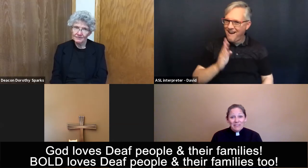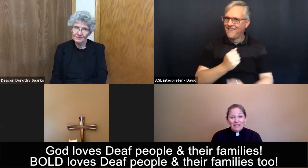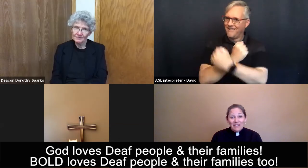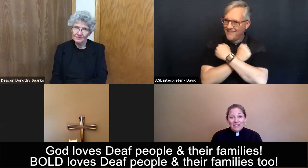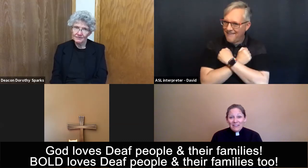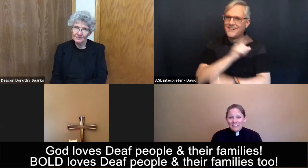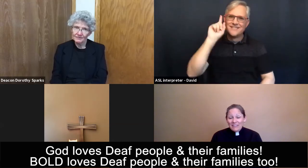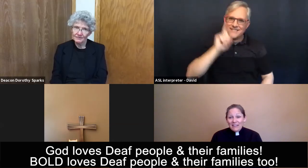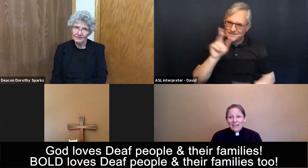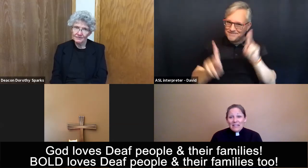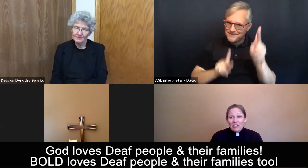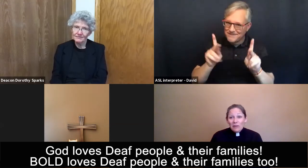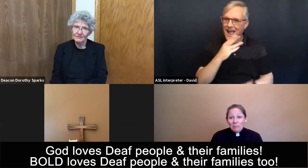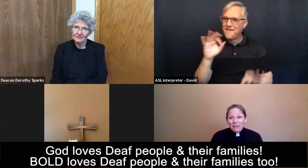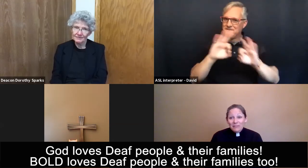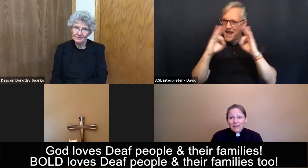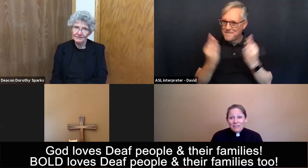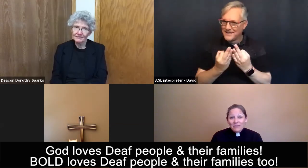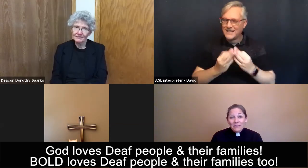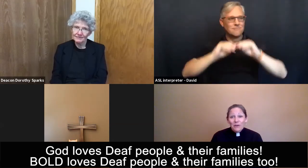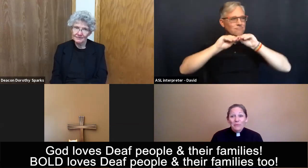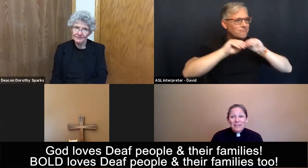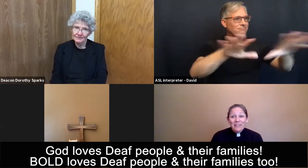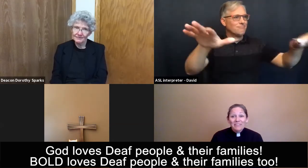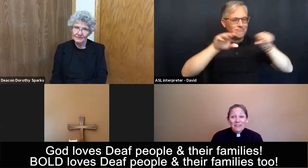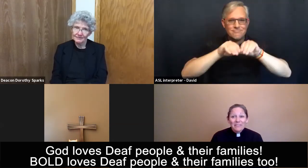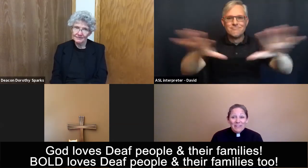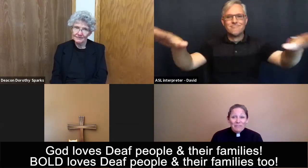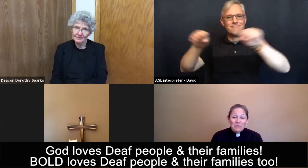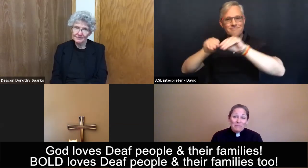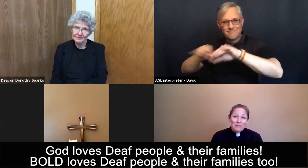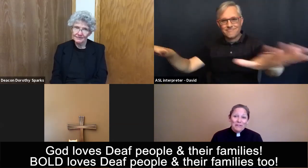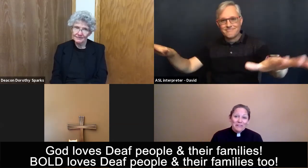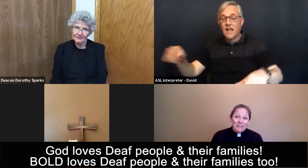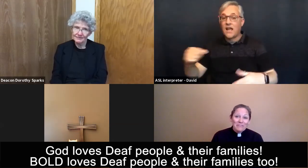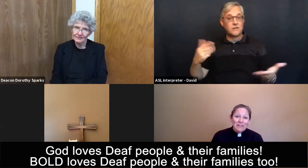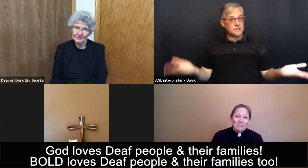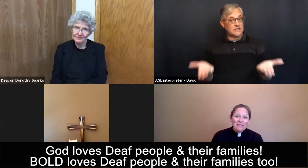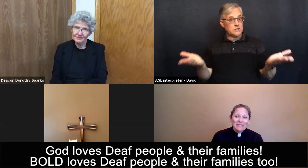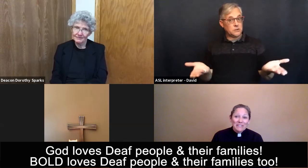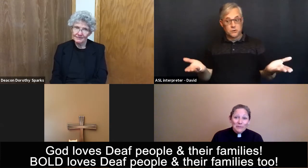and here at bread of life we love deaf people and their families too